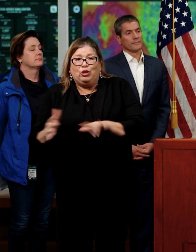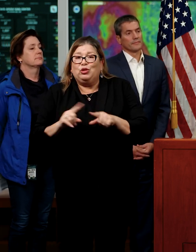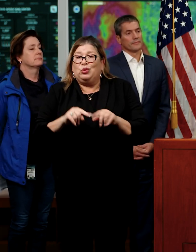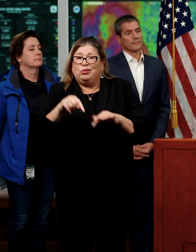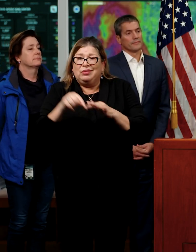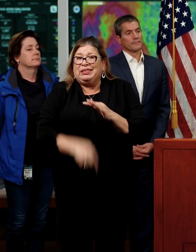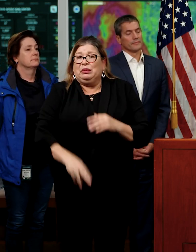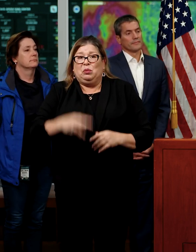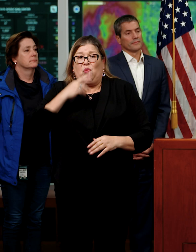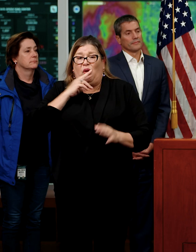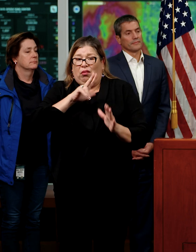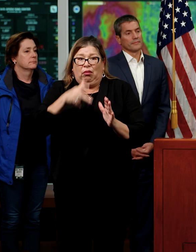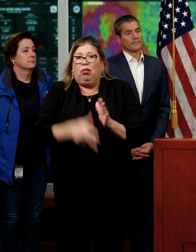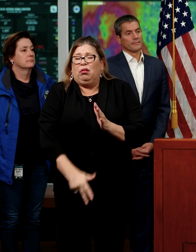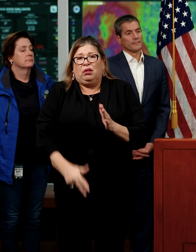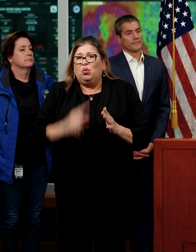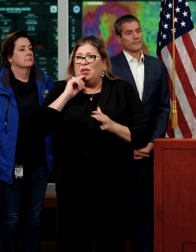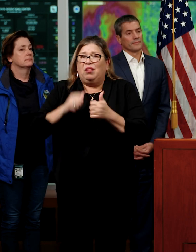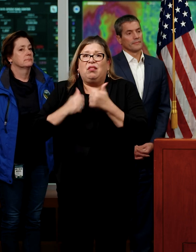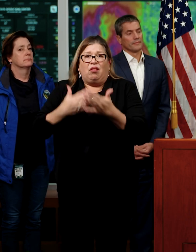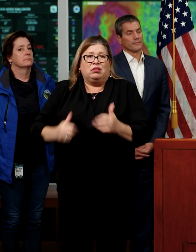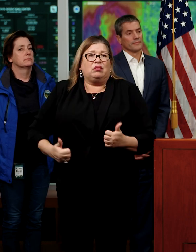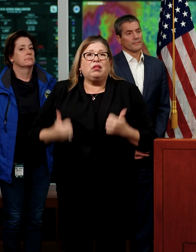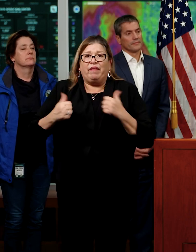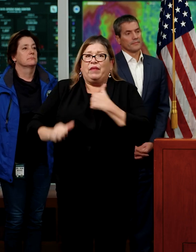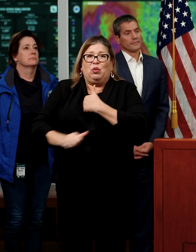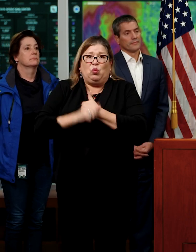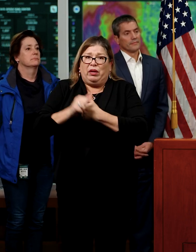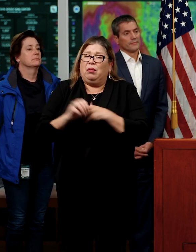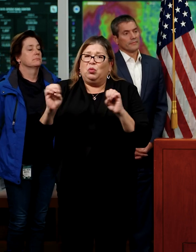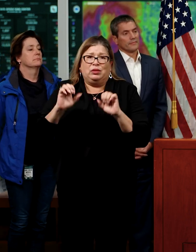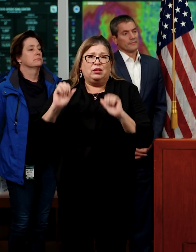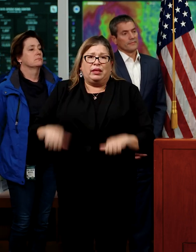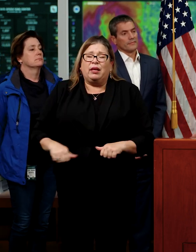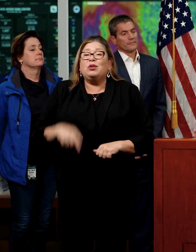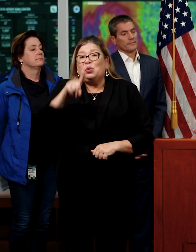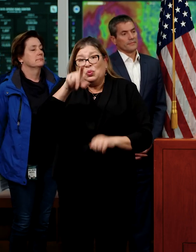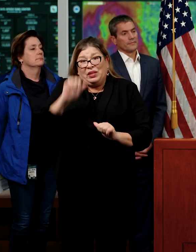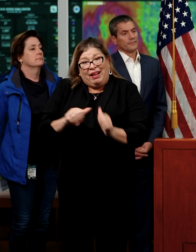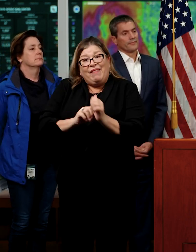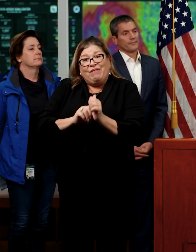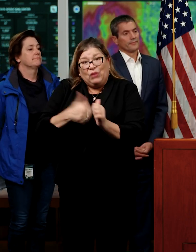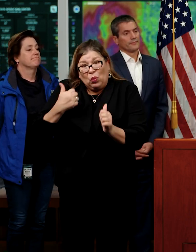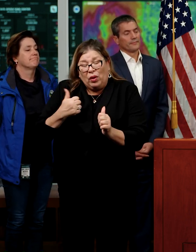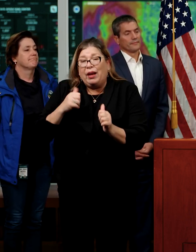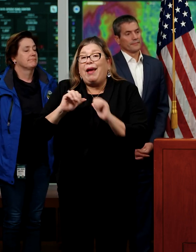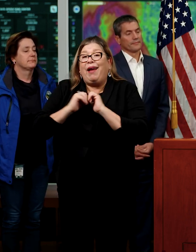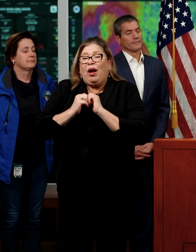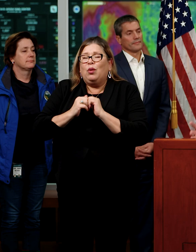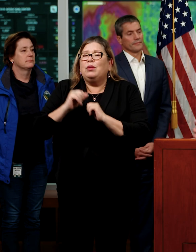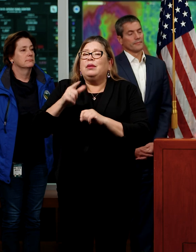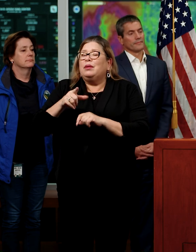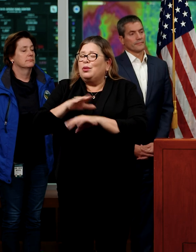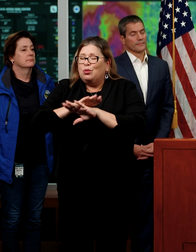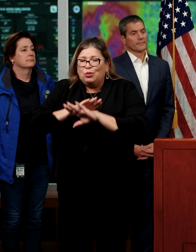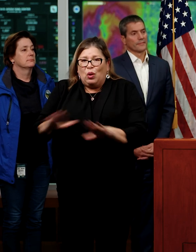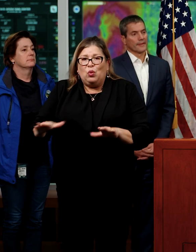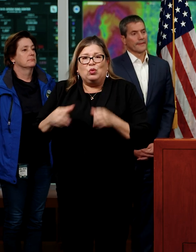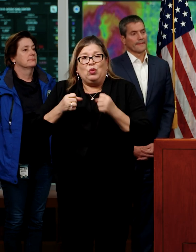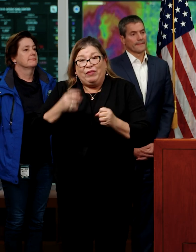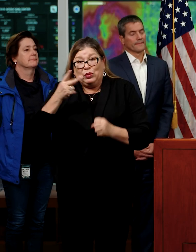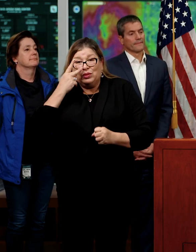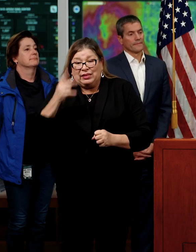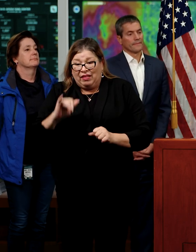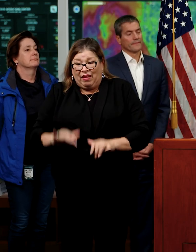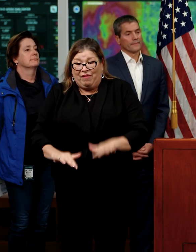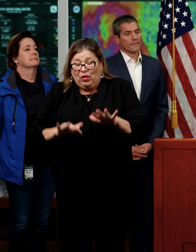true life-threatening emergency. This can be avoided by not attempting to drive